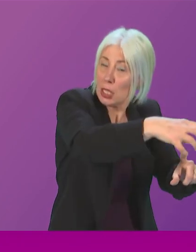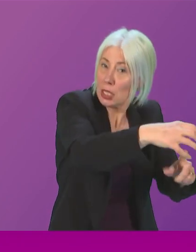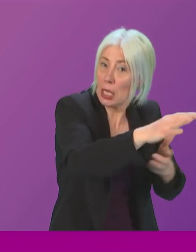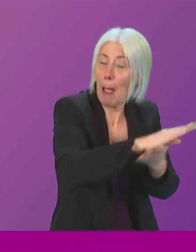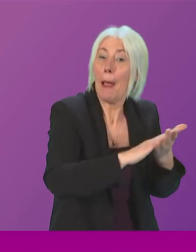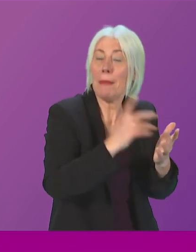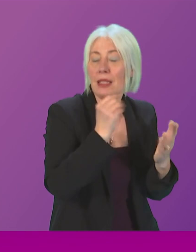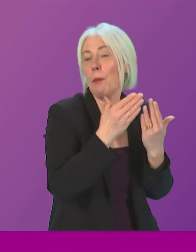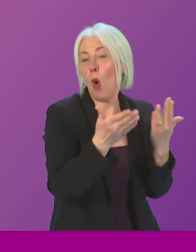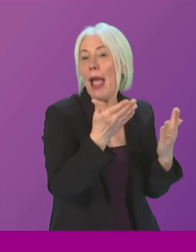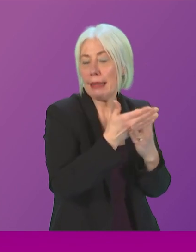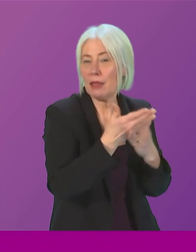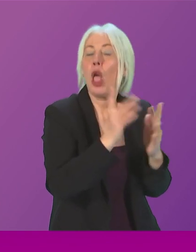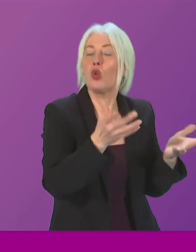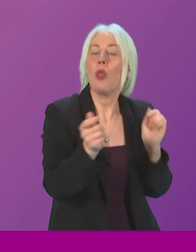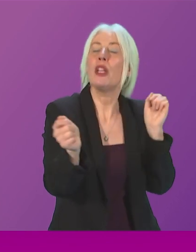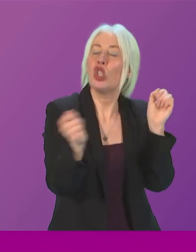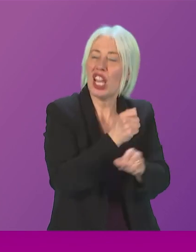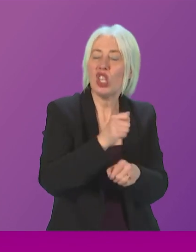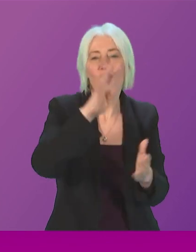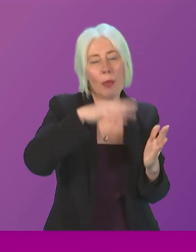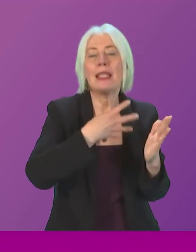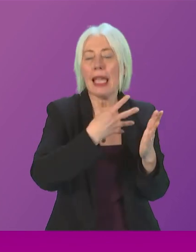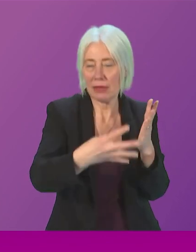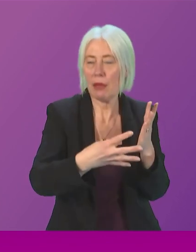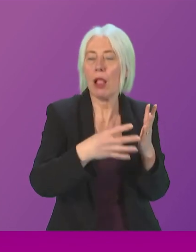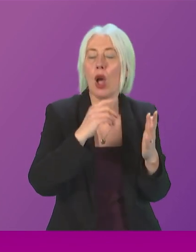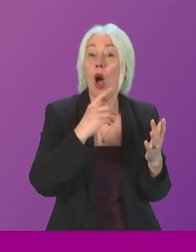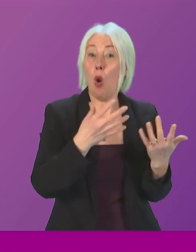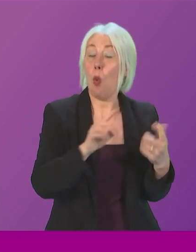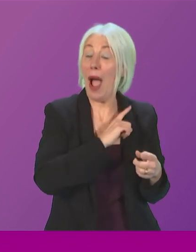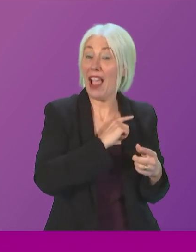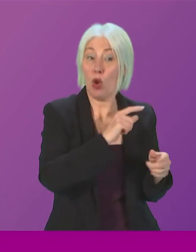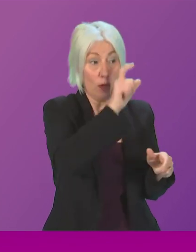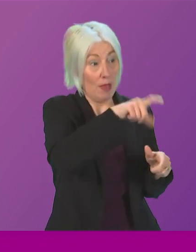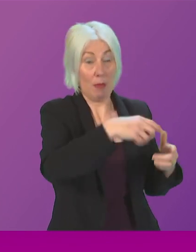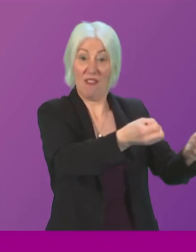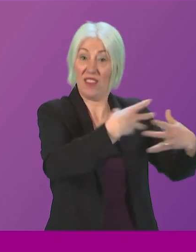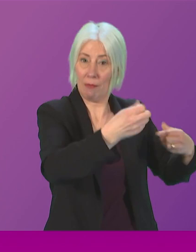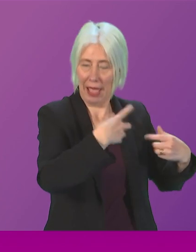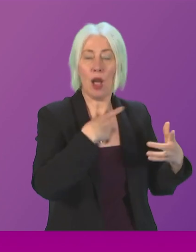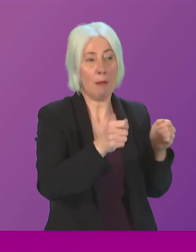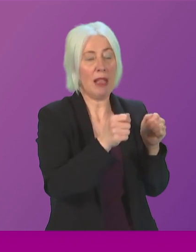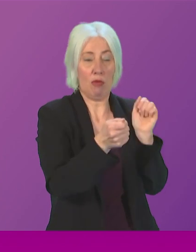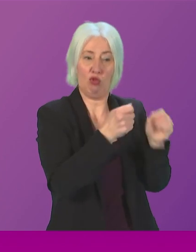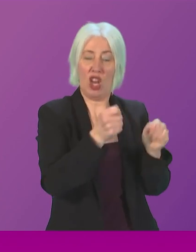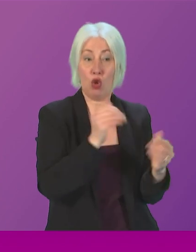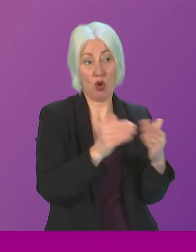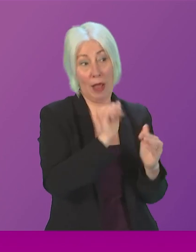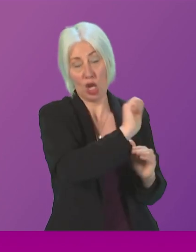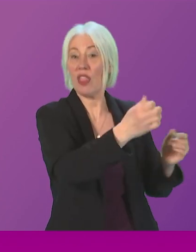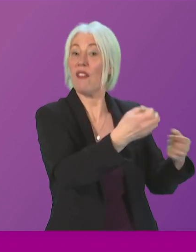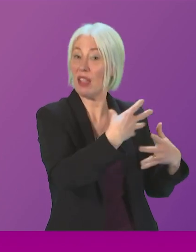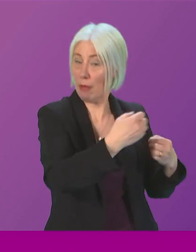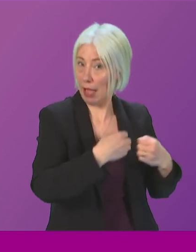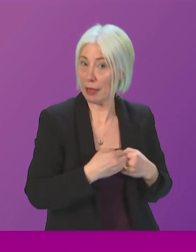have been made right across the timetable directly influenced by user feedback what I would say to Katie Clark is she's